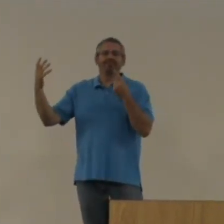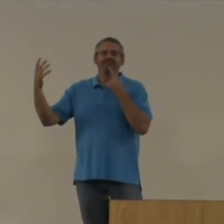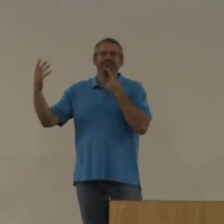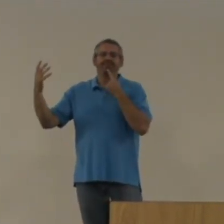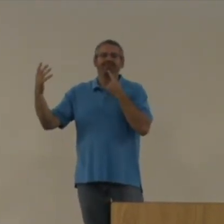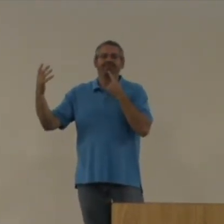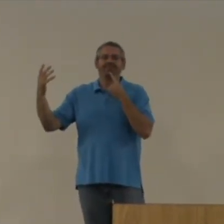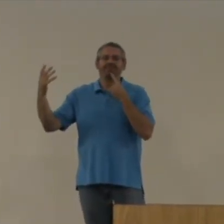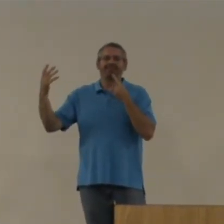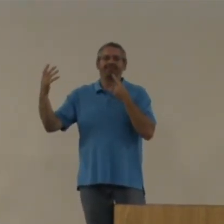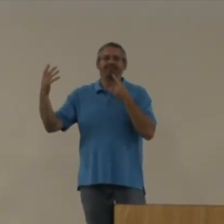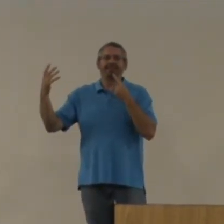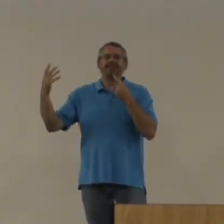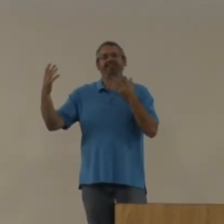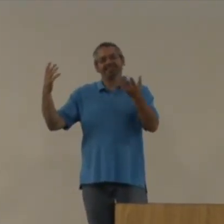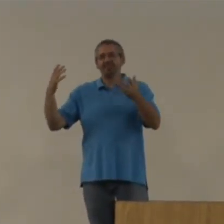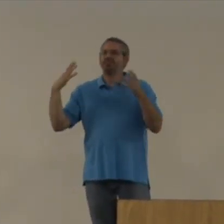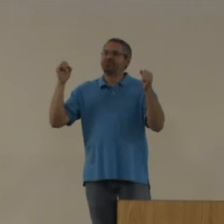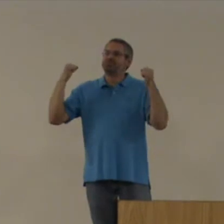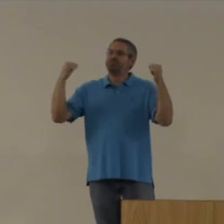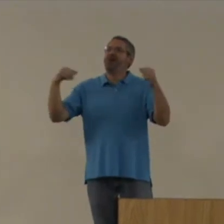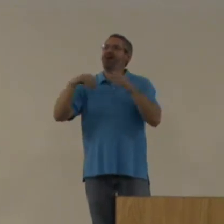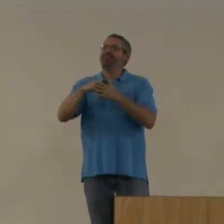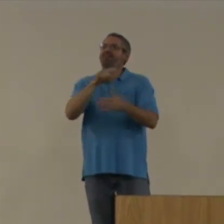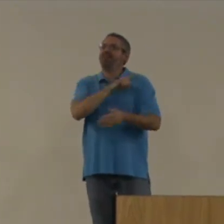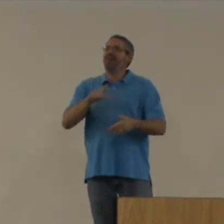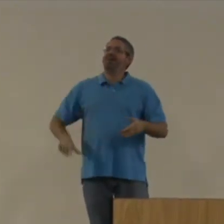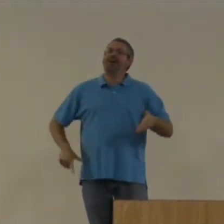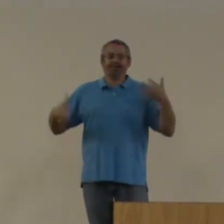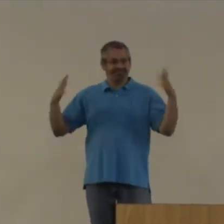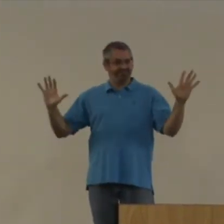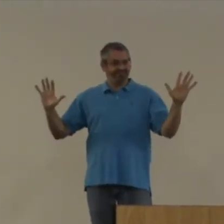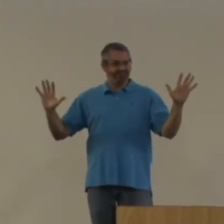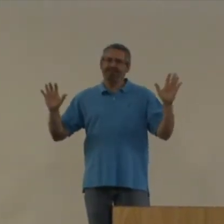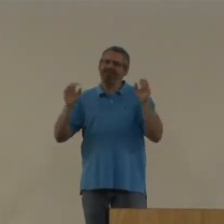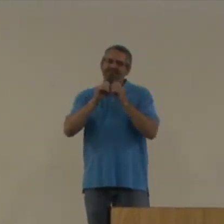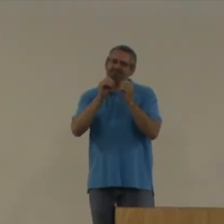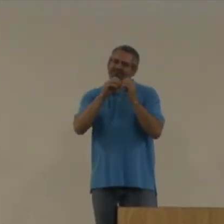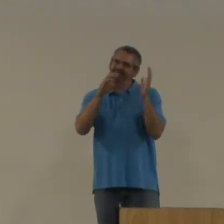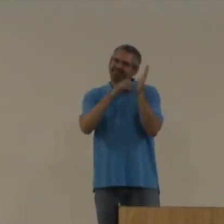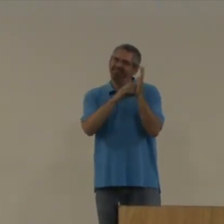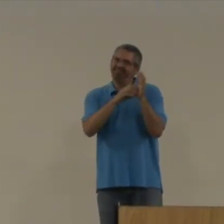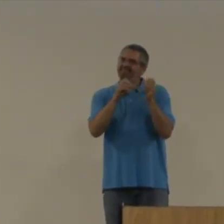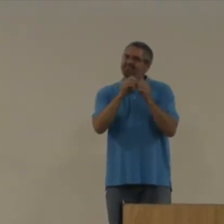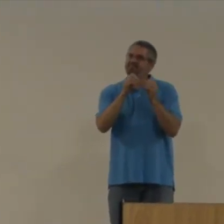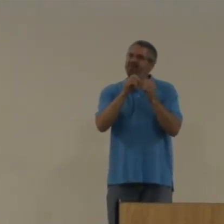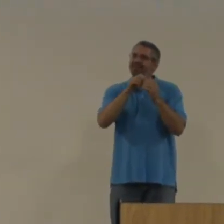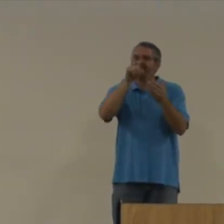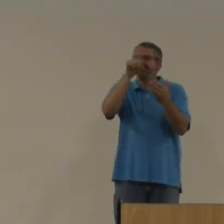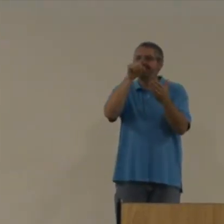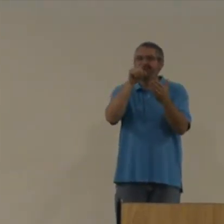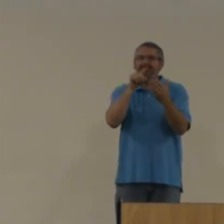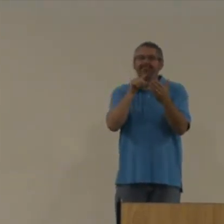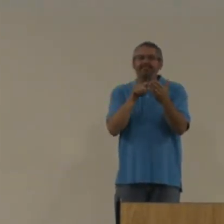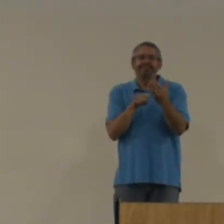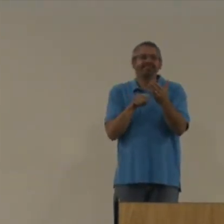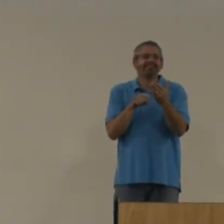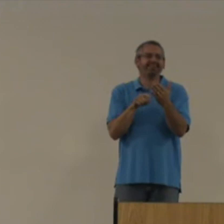strong with the Lord. He is strong with the Lord. Yeah. A little bit more than that. Read